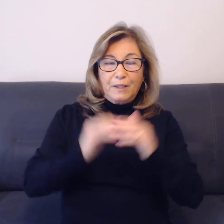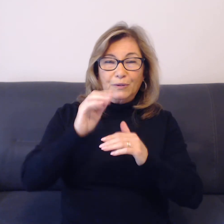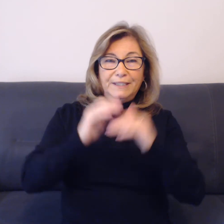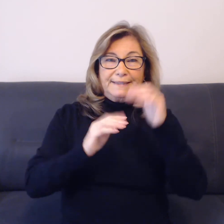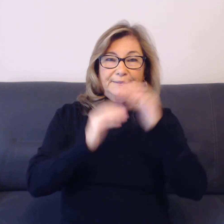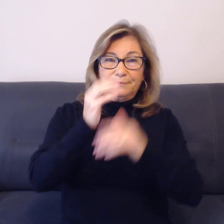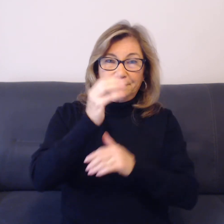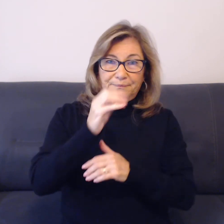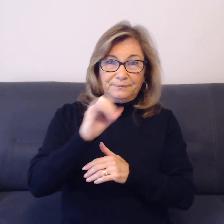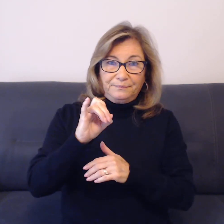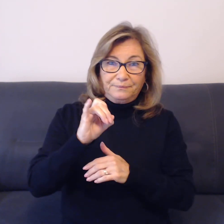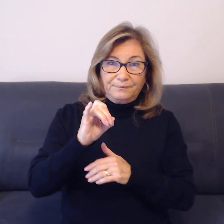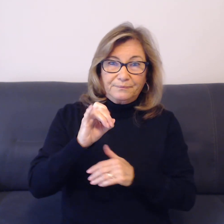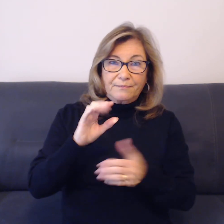Number three.